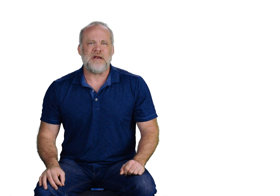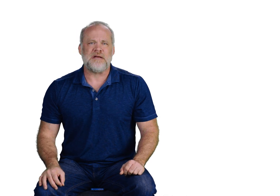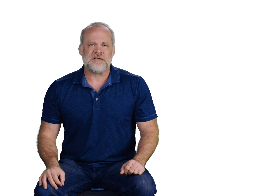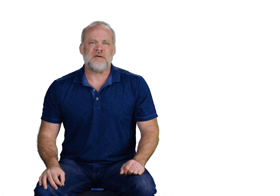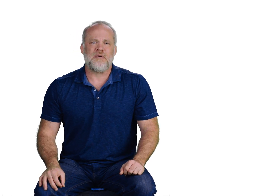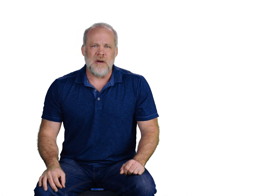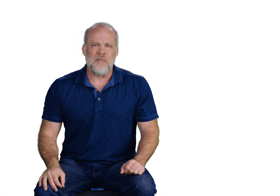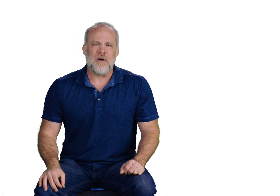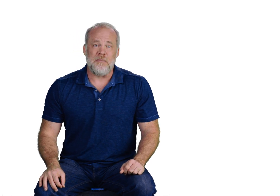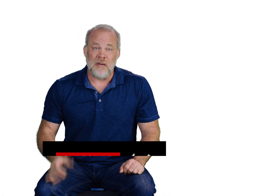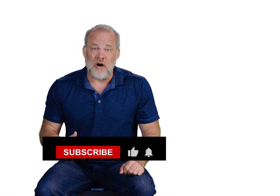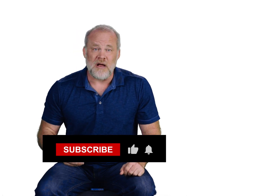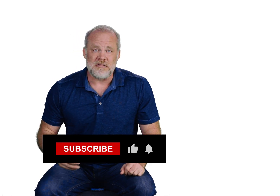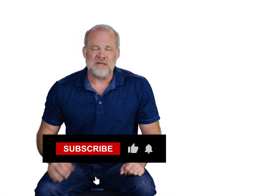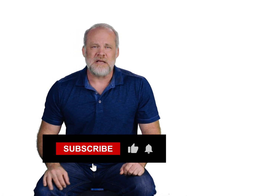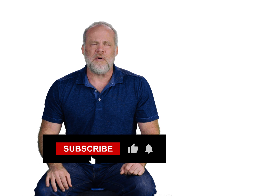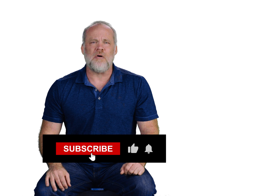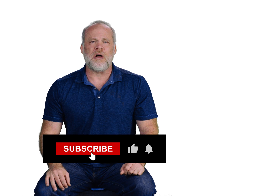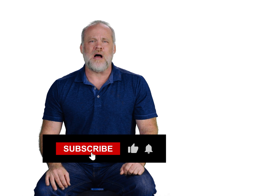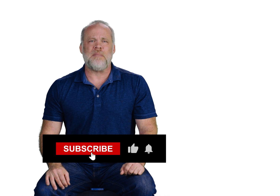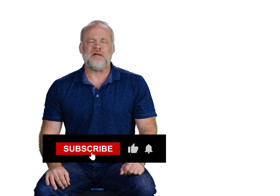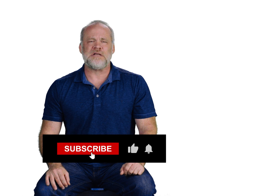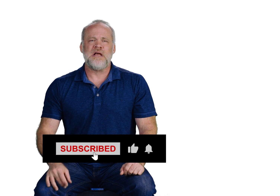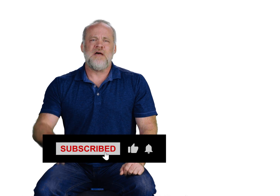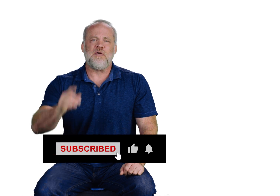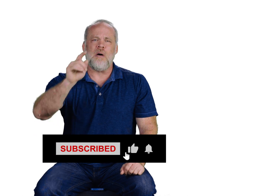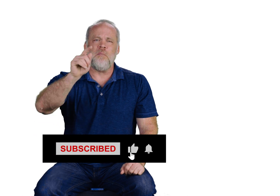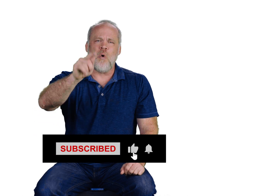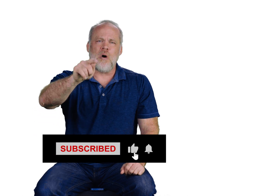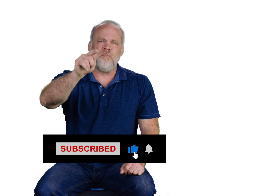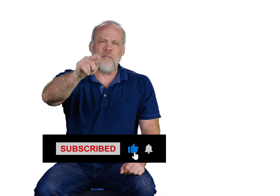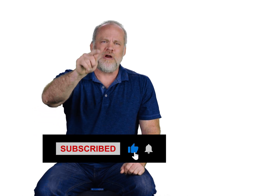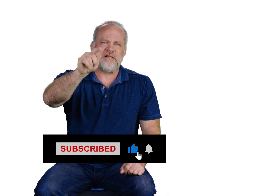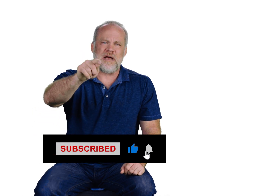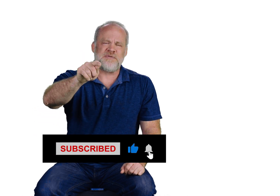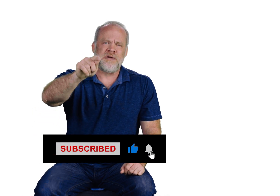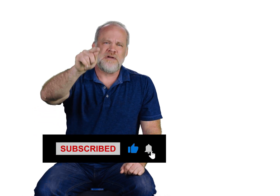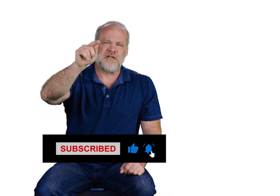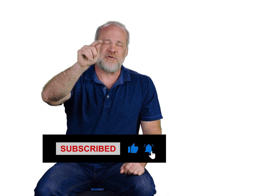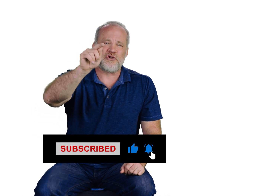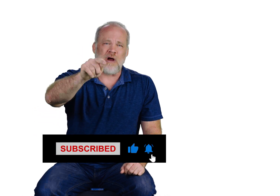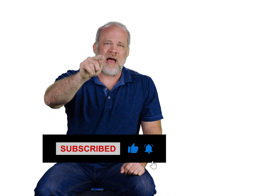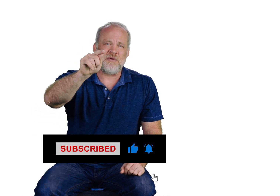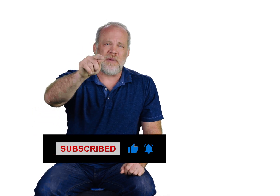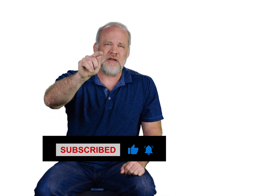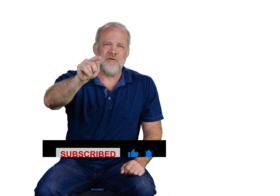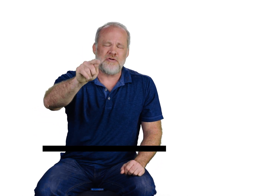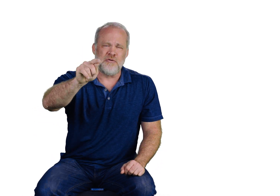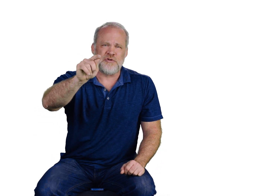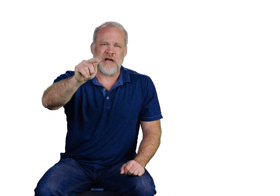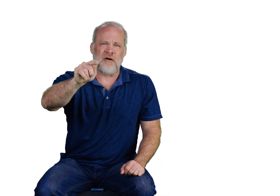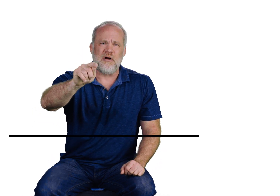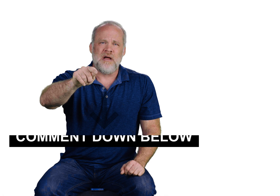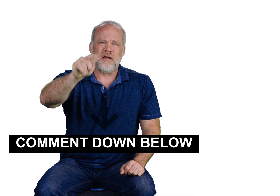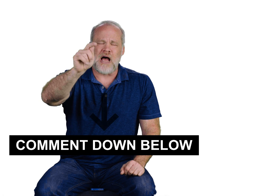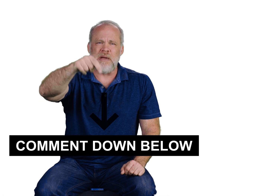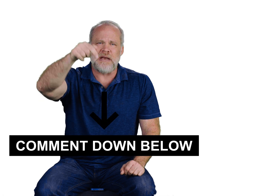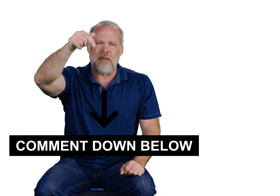it is to remember and memorize chemical compounds. If you want more memory tips, subscribe to my YouTube channel. Comment down